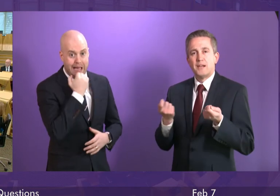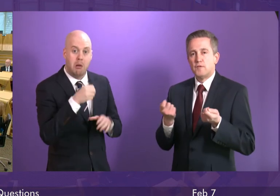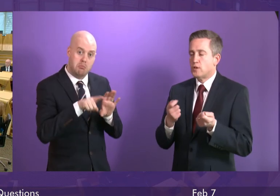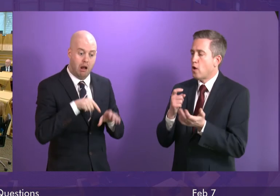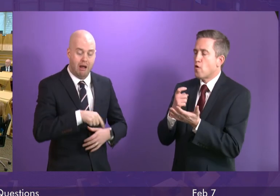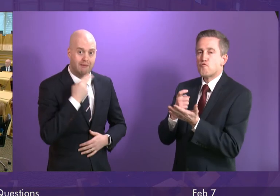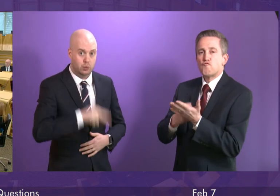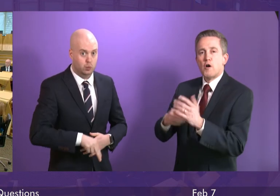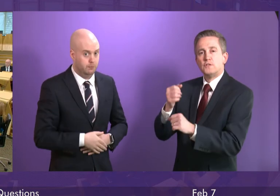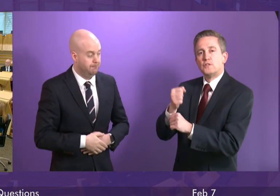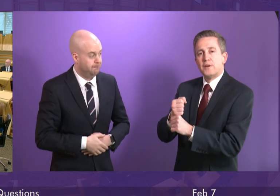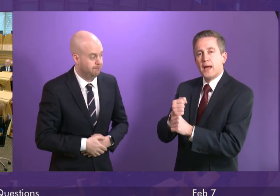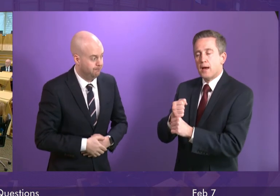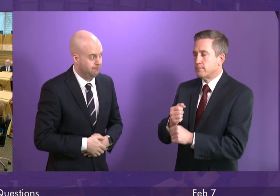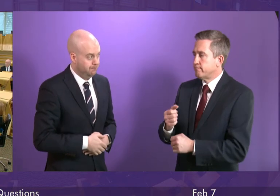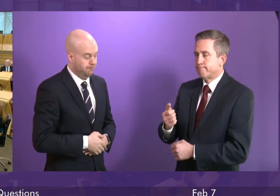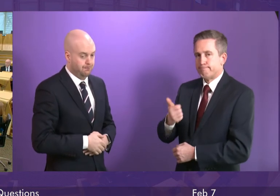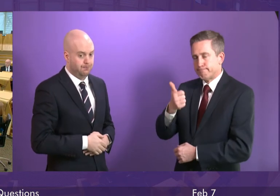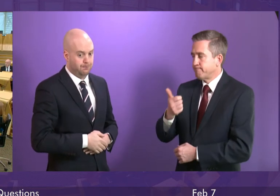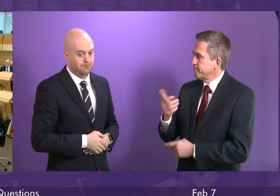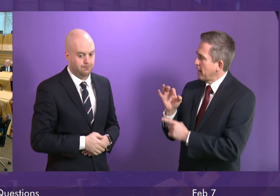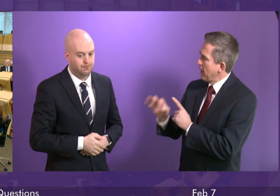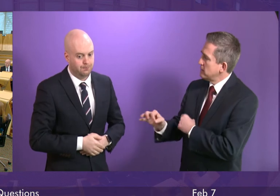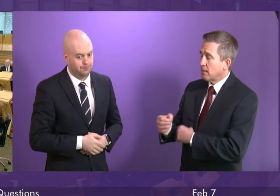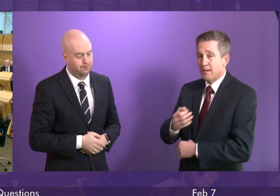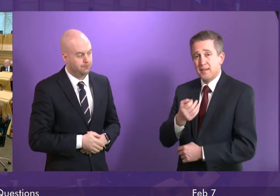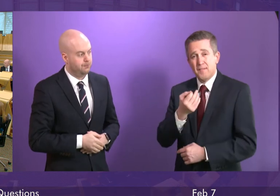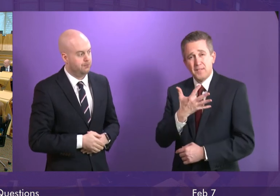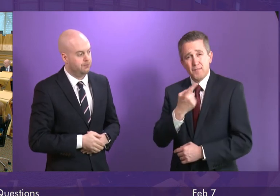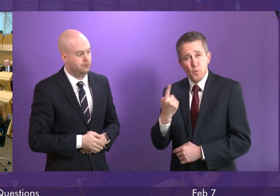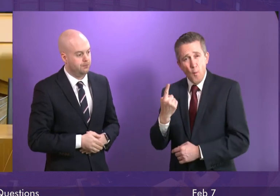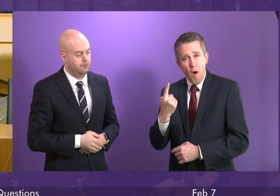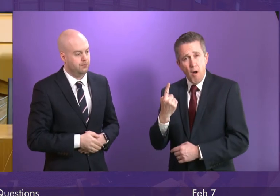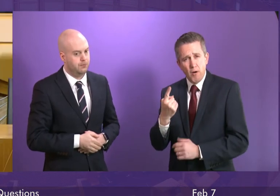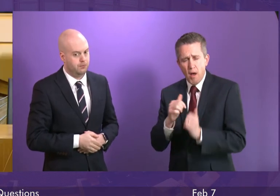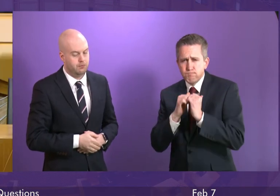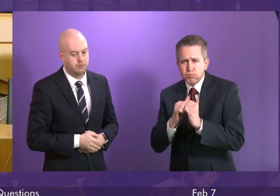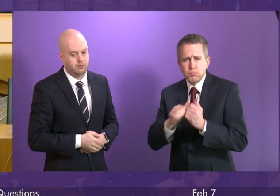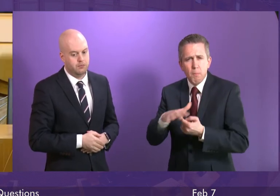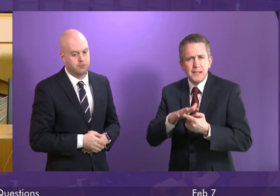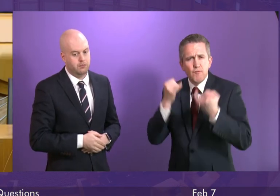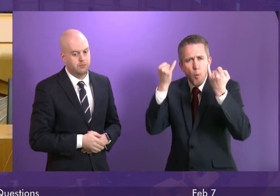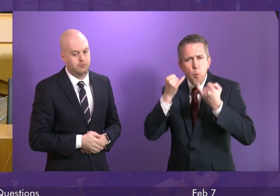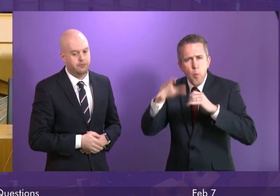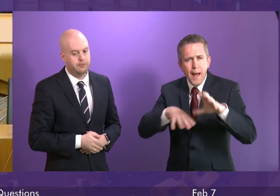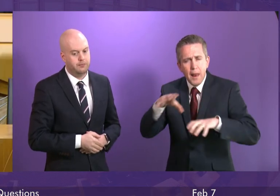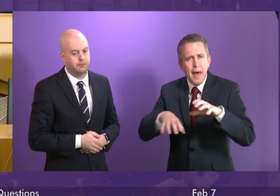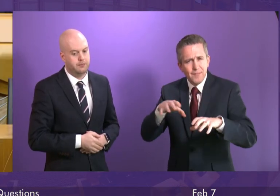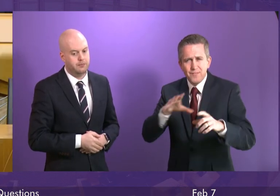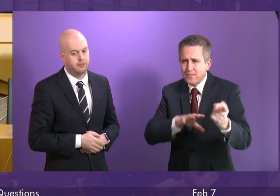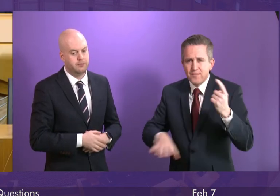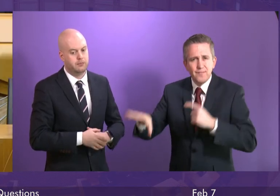Ross Greer. Thank you, Presiding Officer. 51 of Scotland's most precious places for wildlife are protected as Ramsar sites.